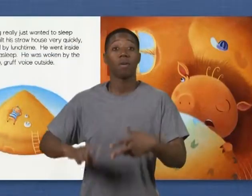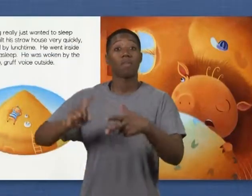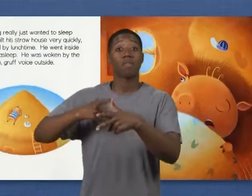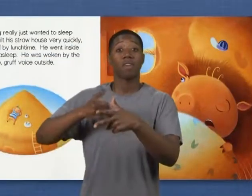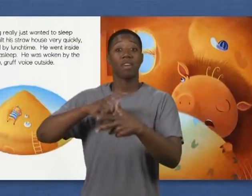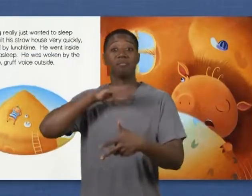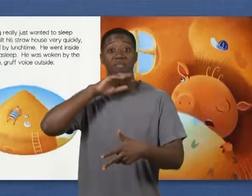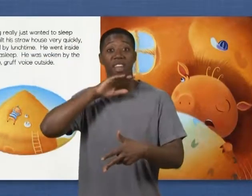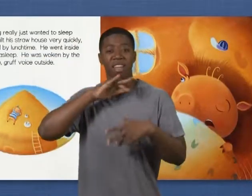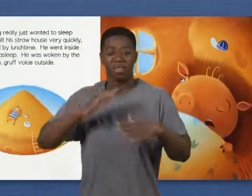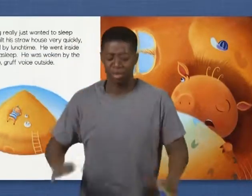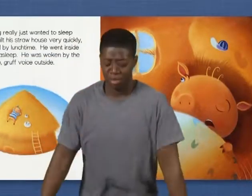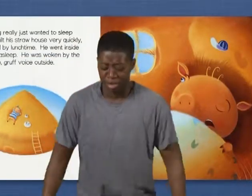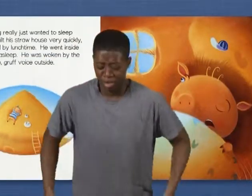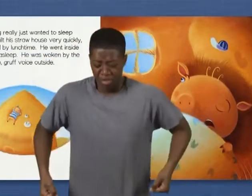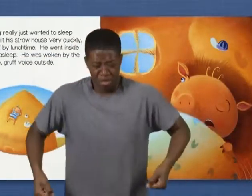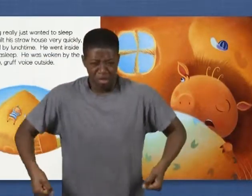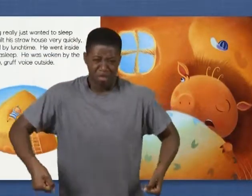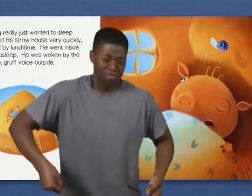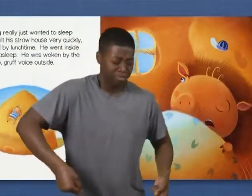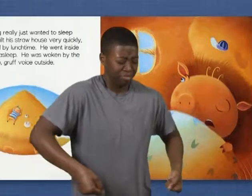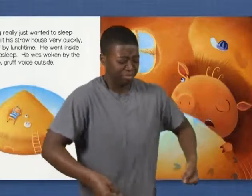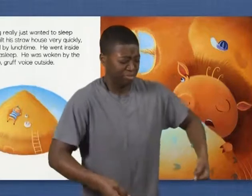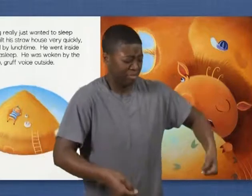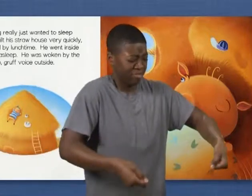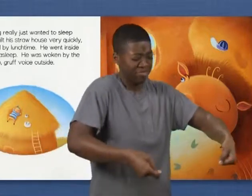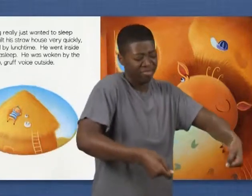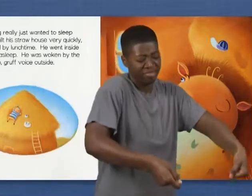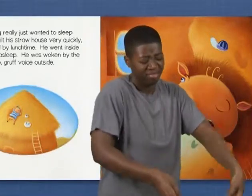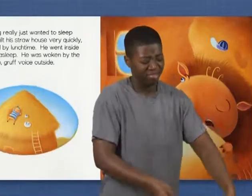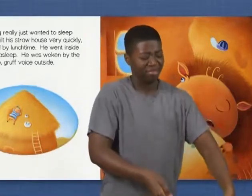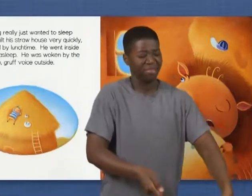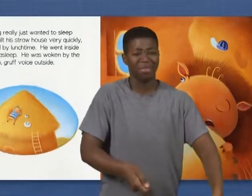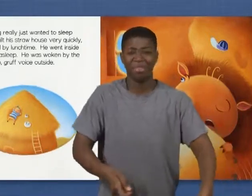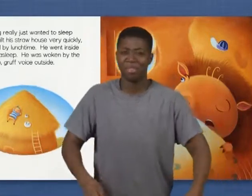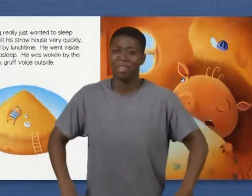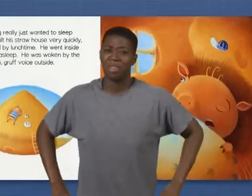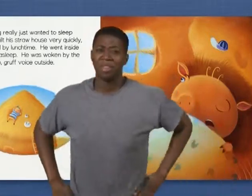The first little pig really just wanted to sleep and play.